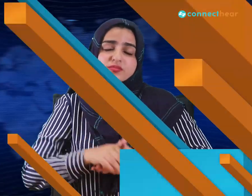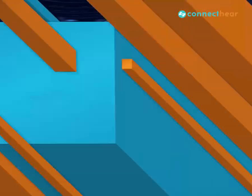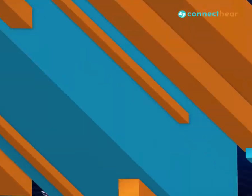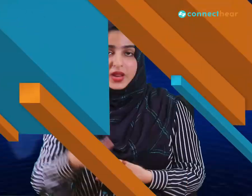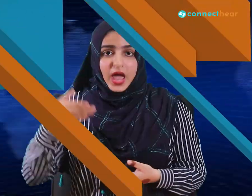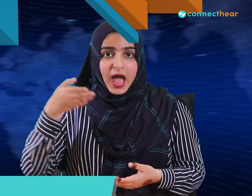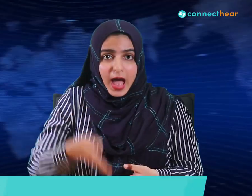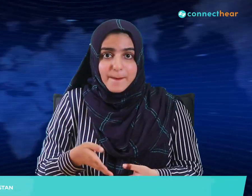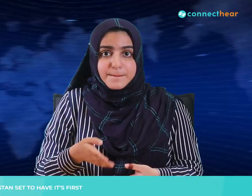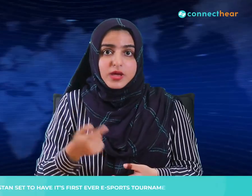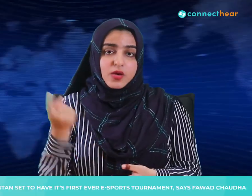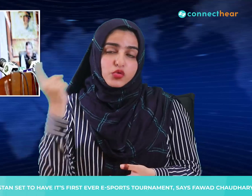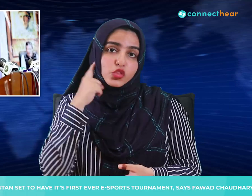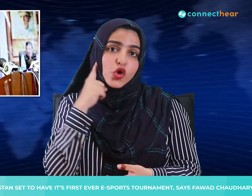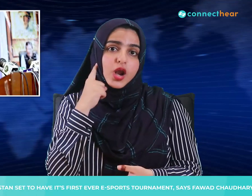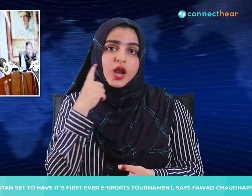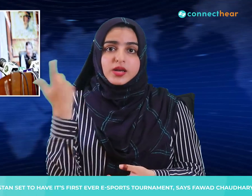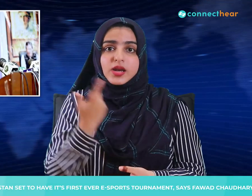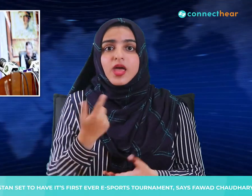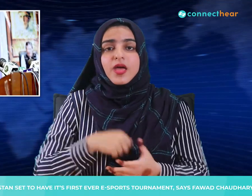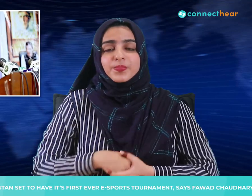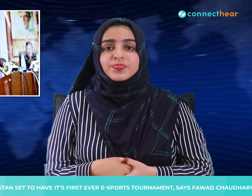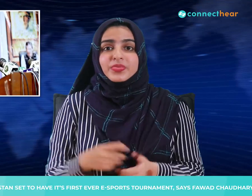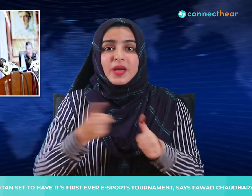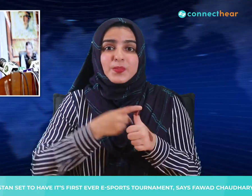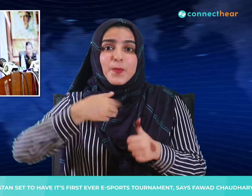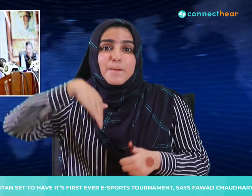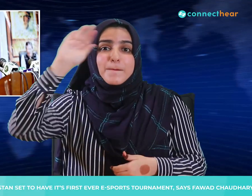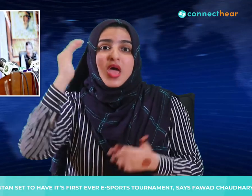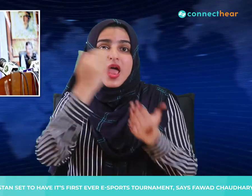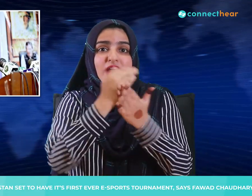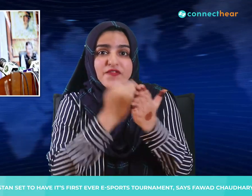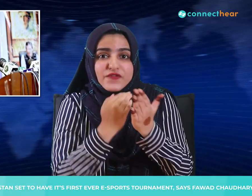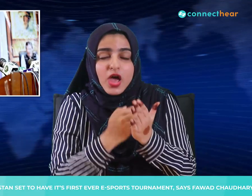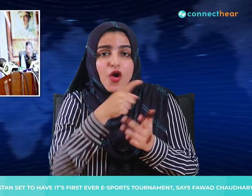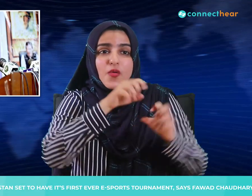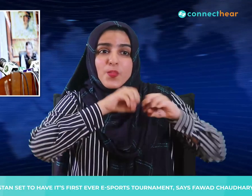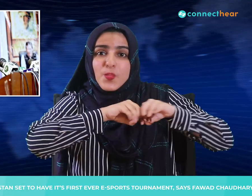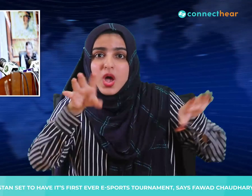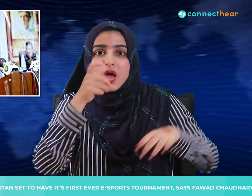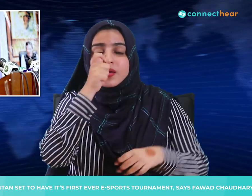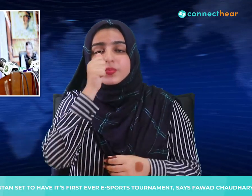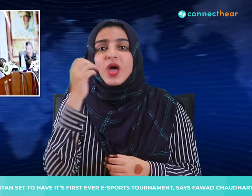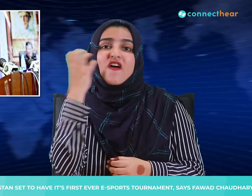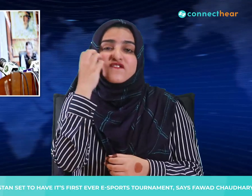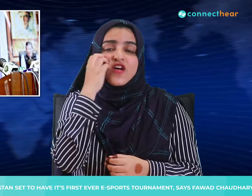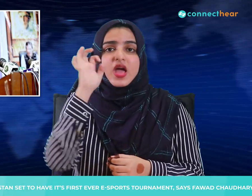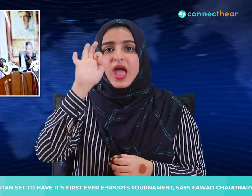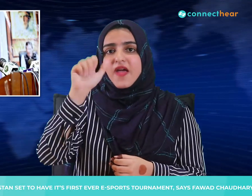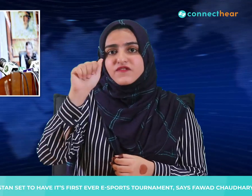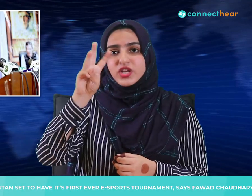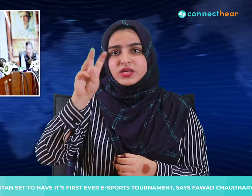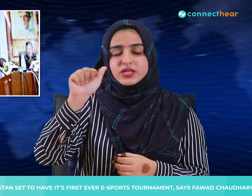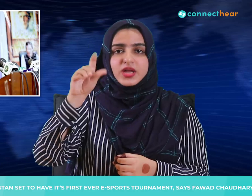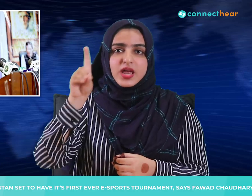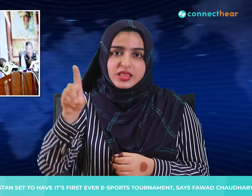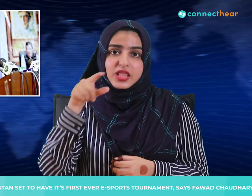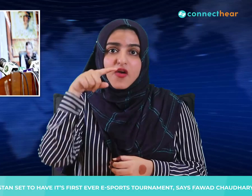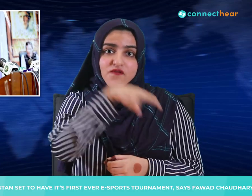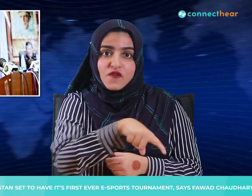In recent news, Minister of Information and Broadcasting, Fawad Choudhury announced that Pakistan will be entering into